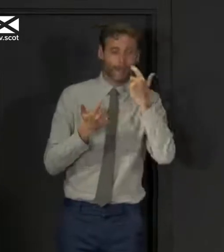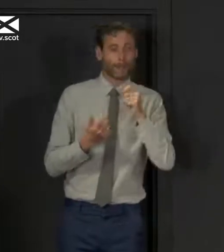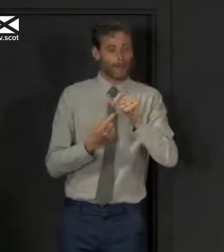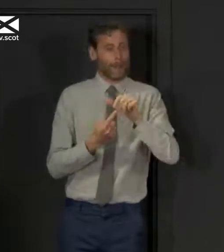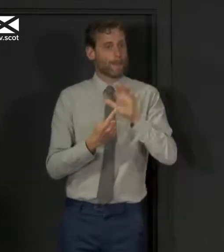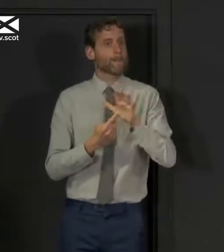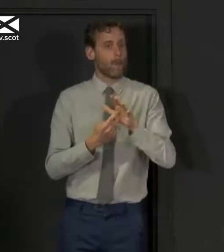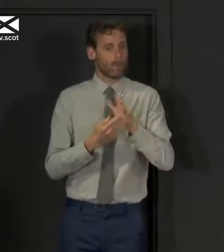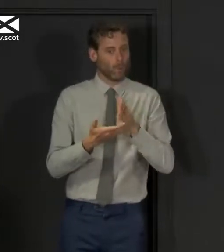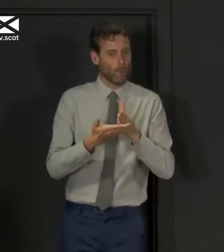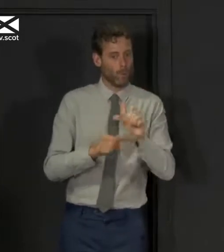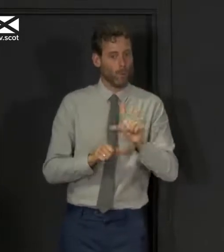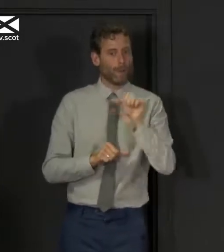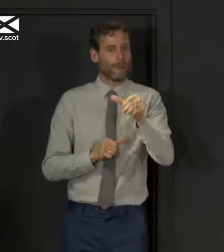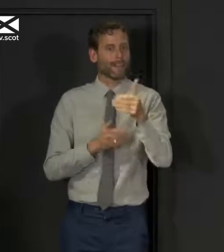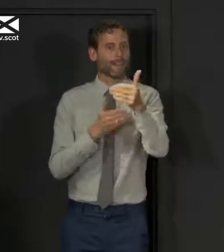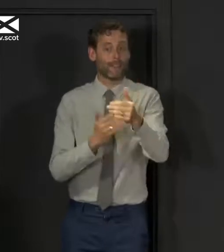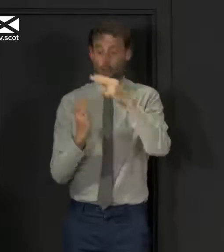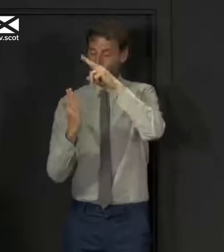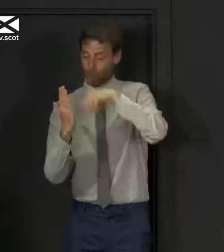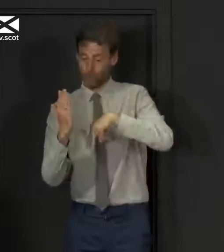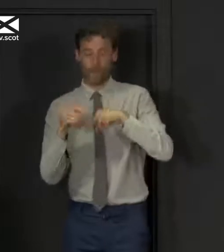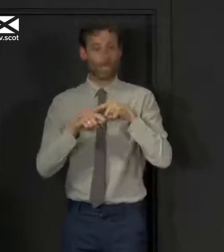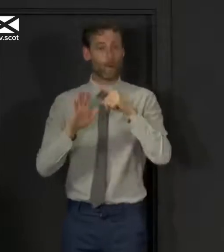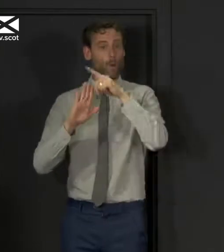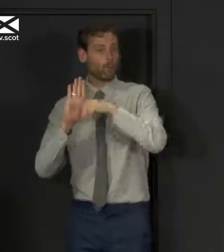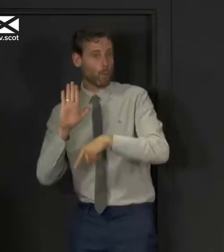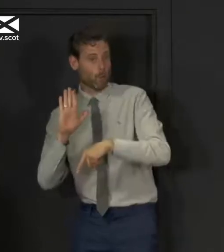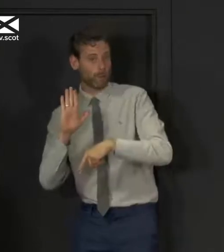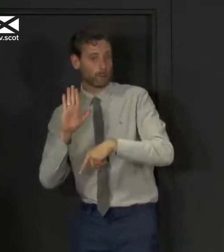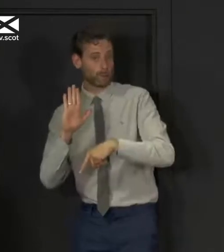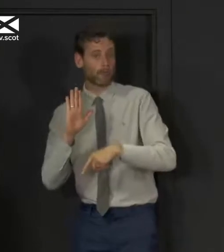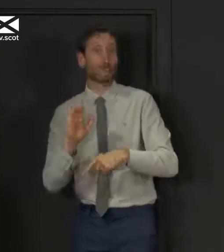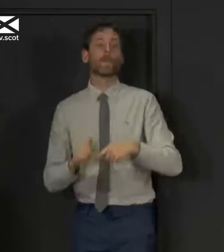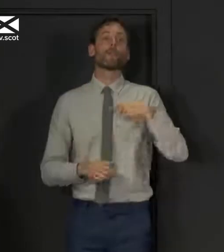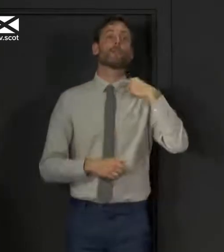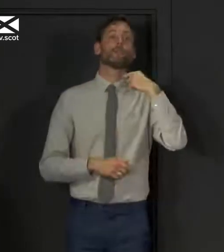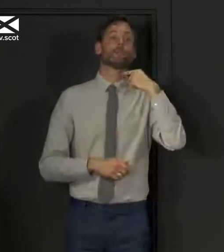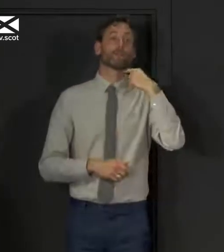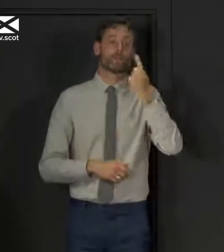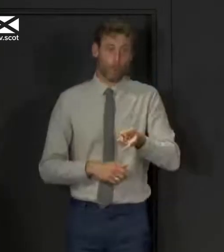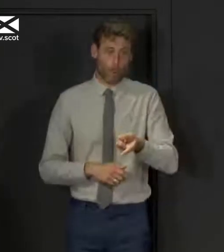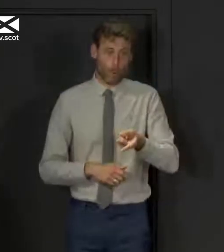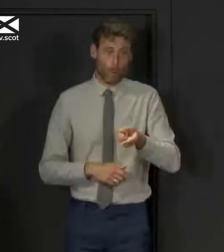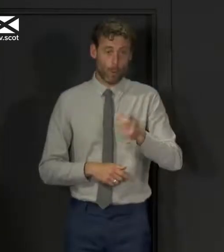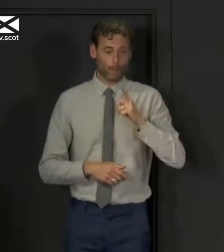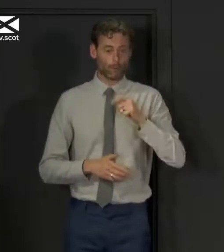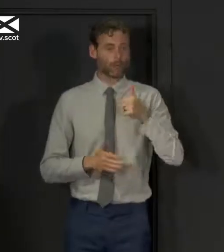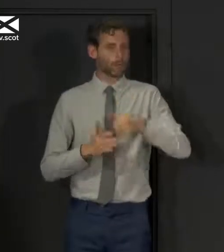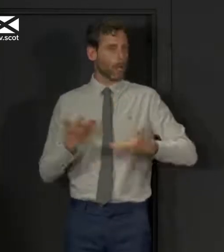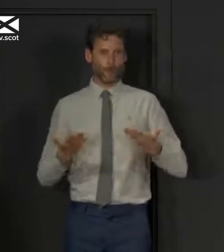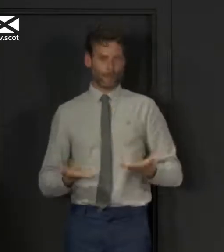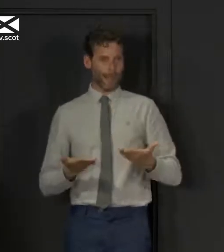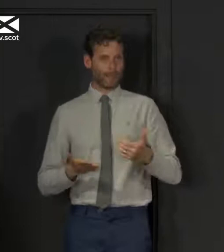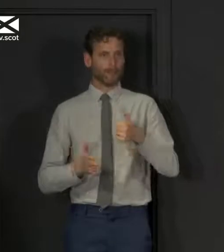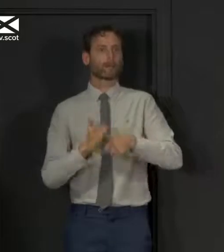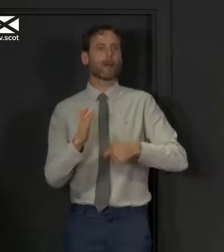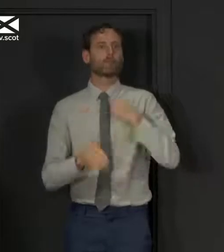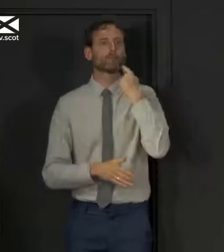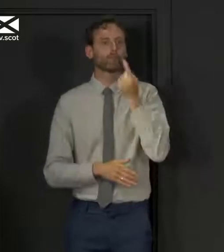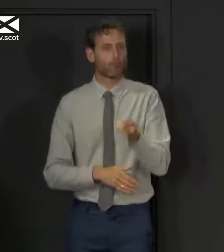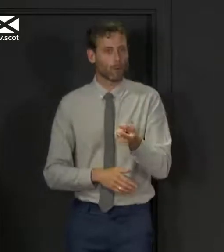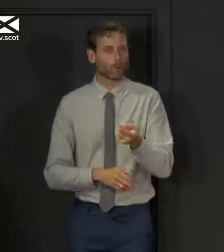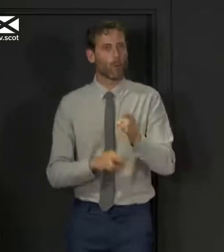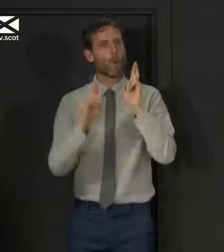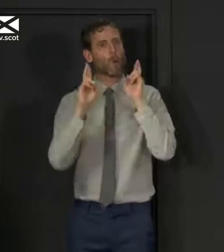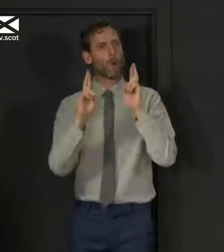this next phase so please read the guidance stick to the rules and tomorrow because these changes don't take effect today tomorrow I